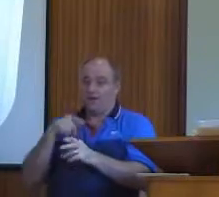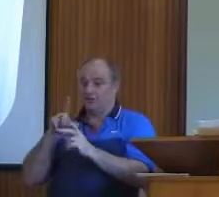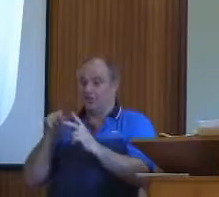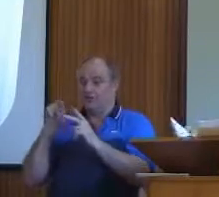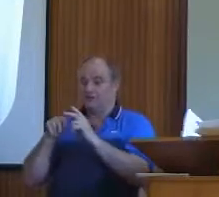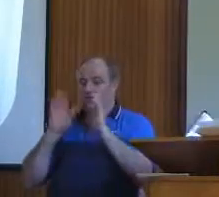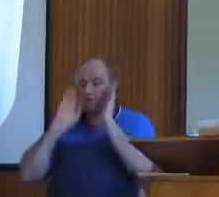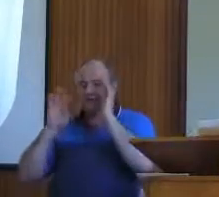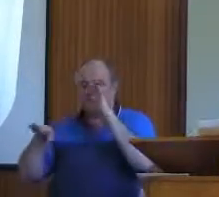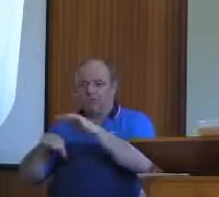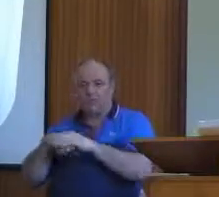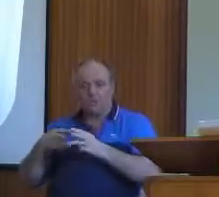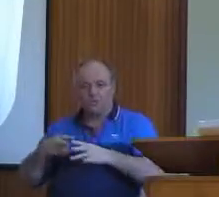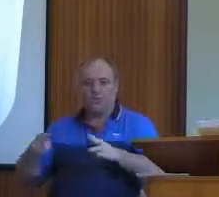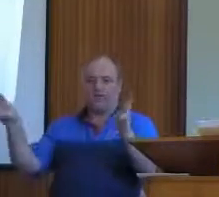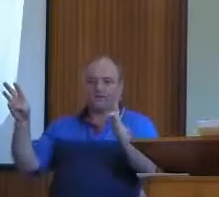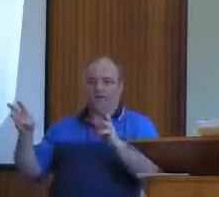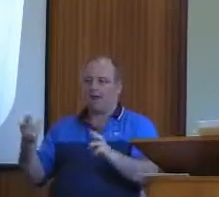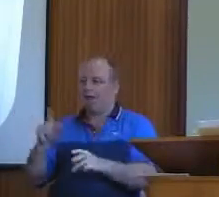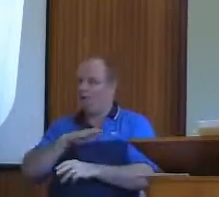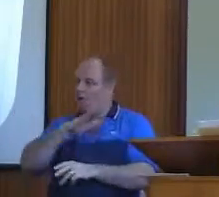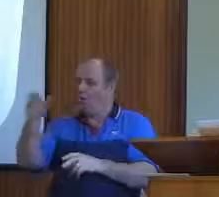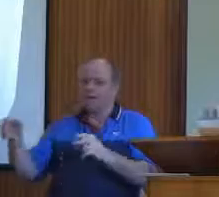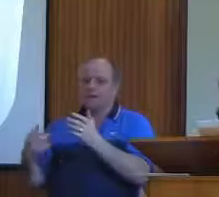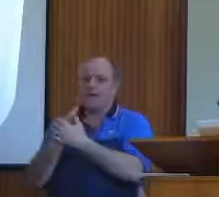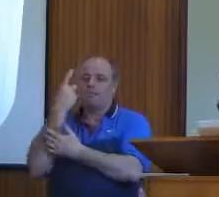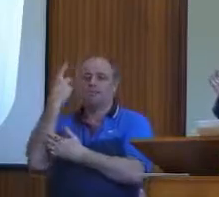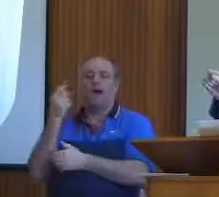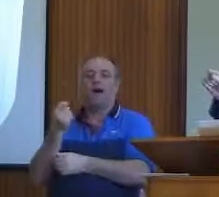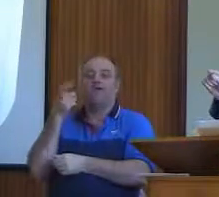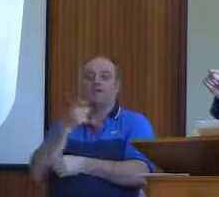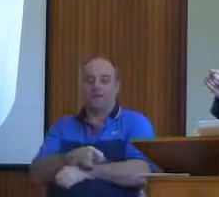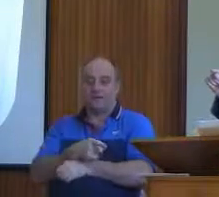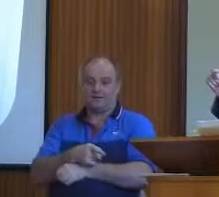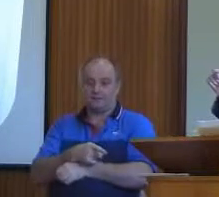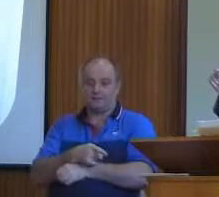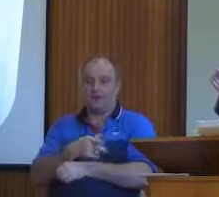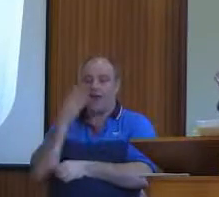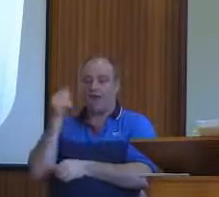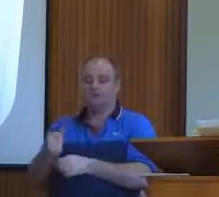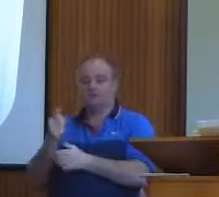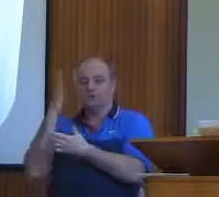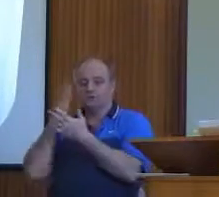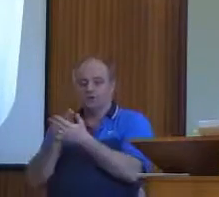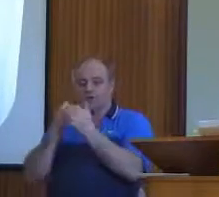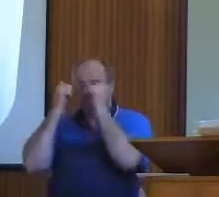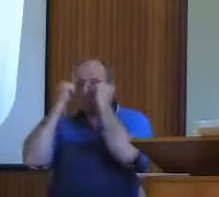everything that's happened since has verified the truth of what I believe